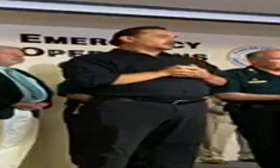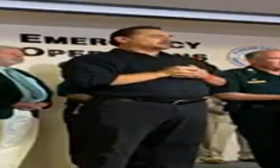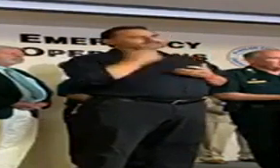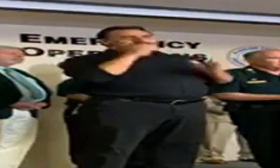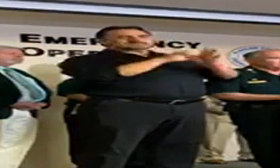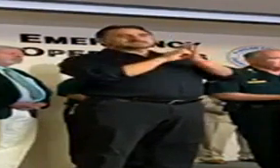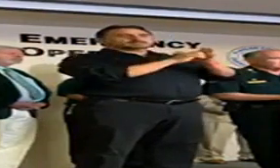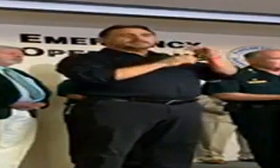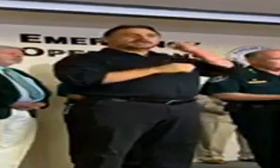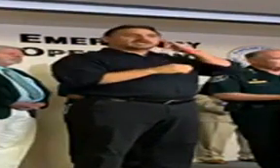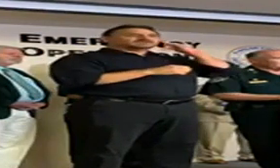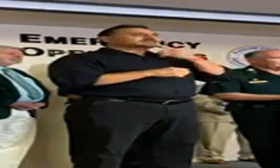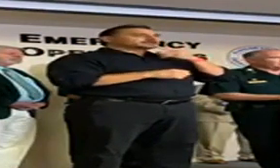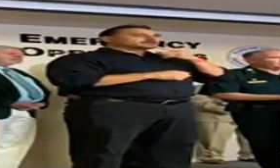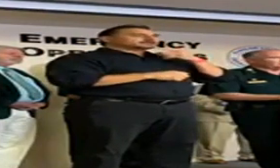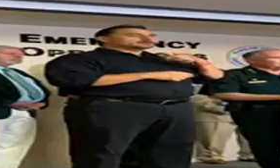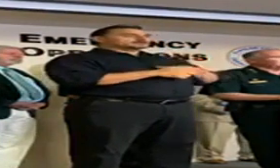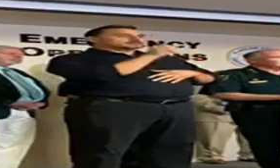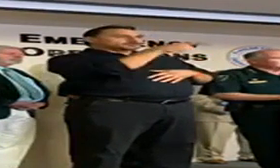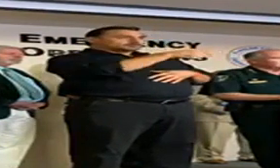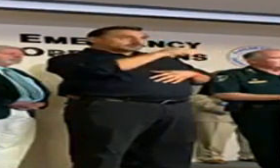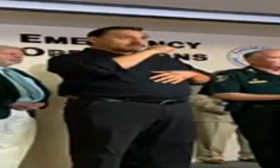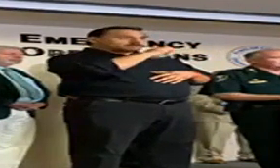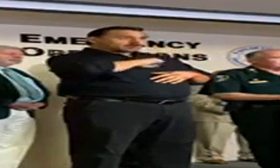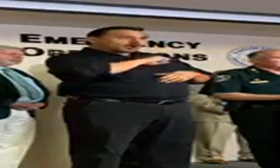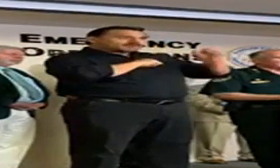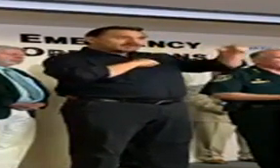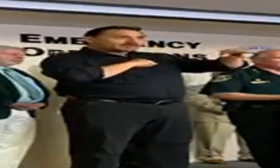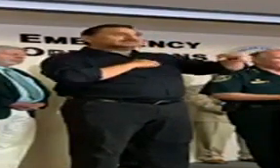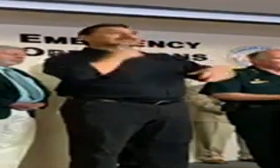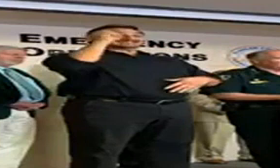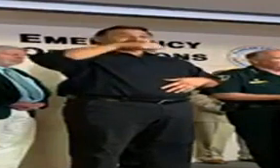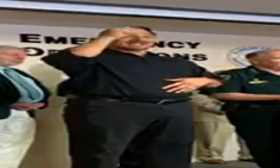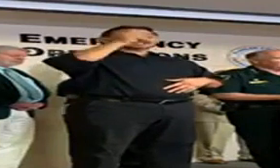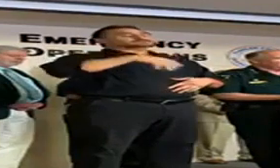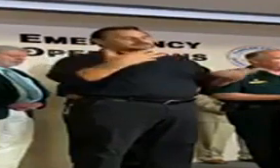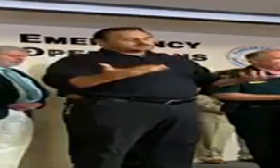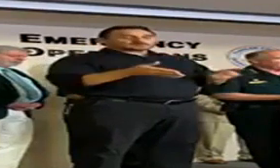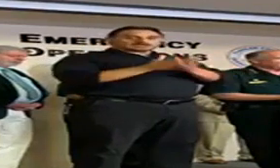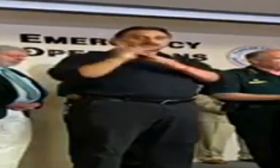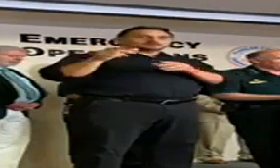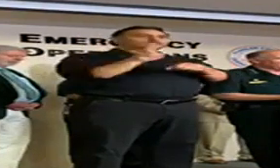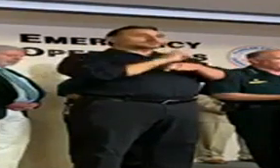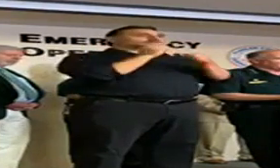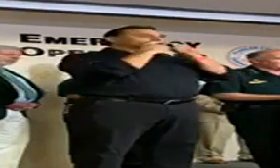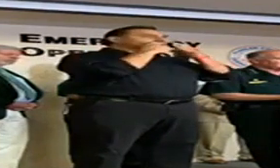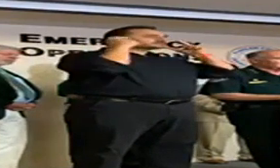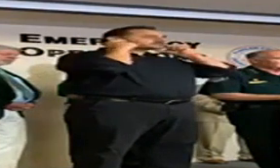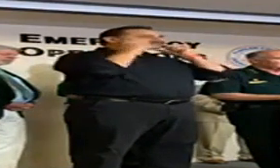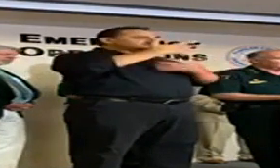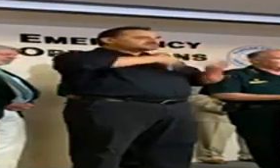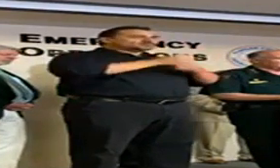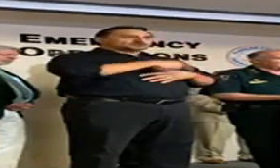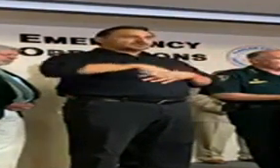example, if you say yes, I'm coughing, then we've asked them to wear the face mask during that interaction.